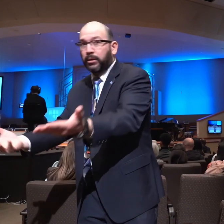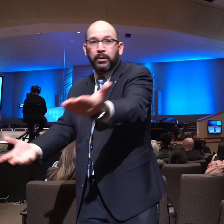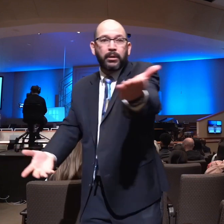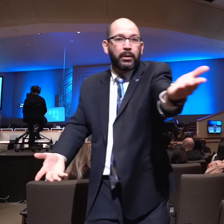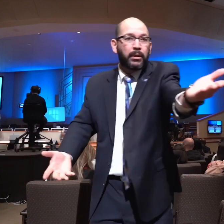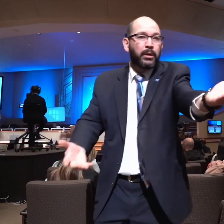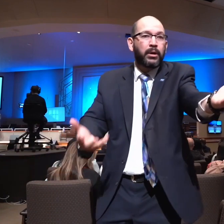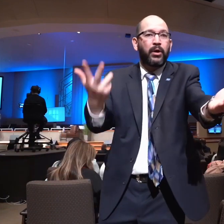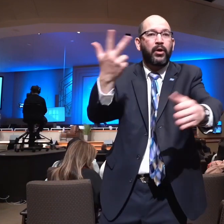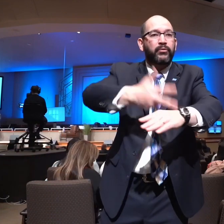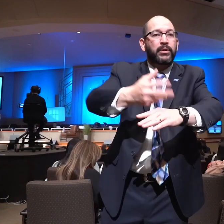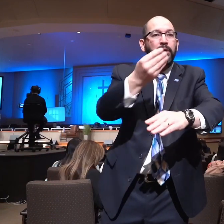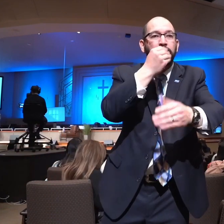We set you a place every day